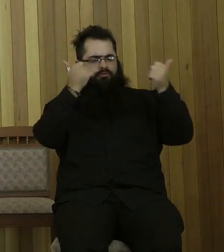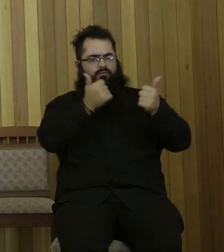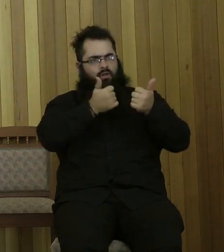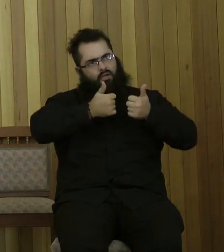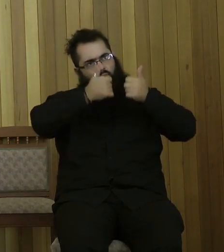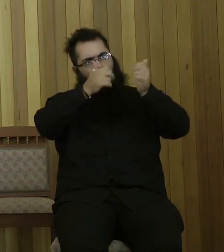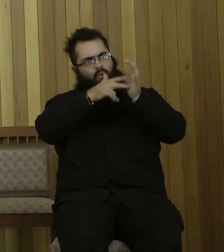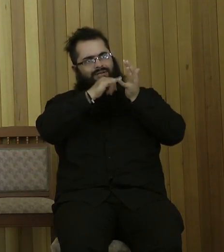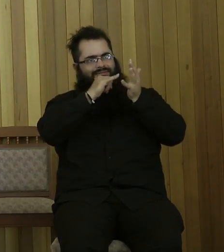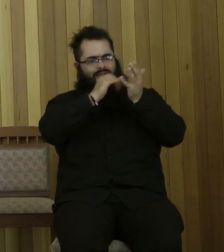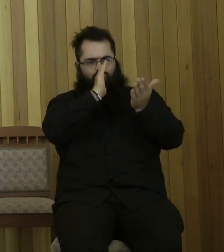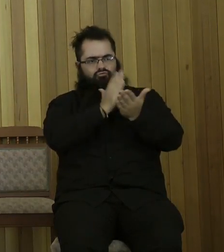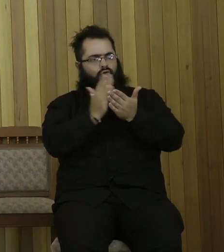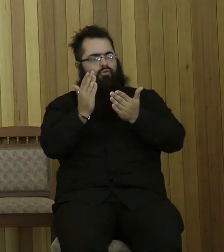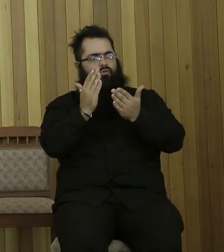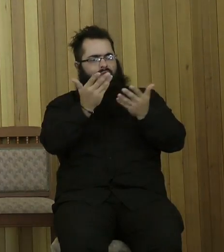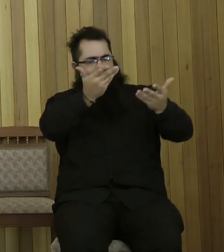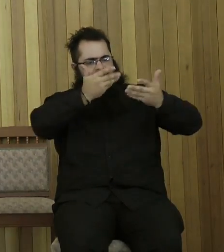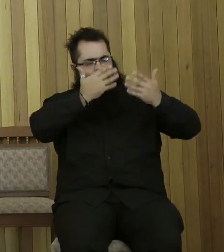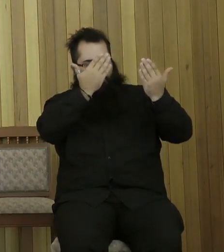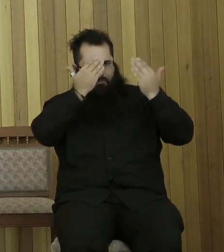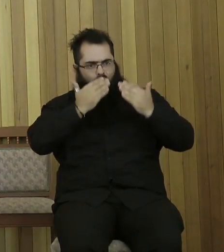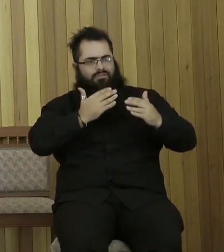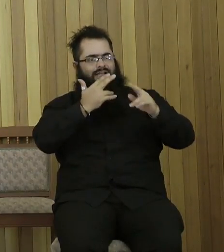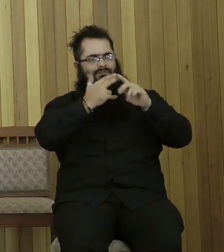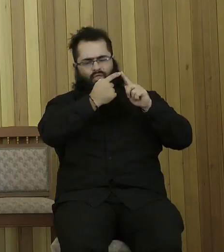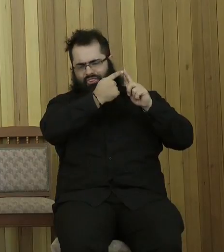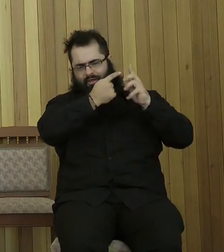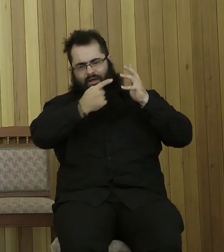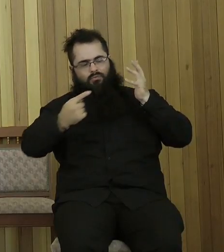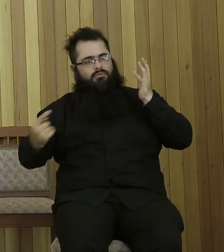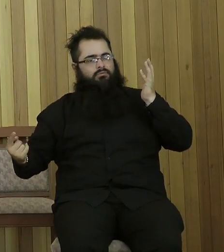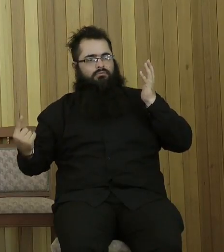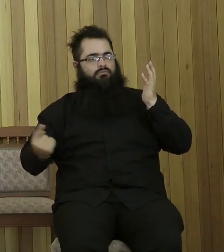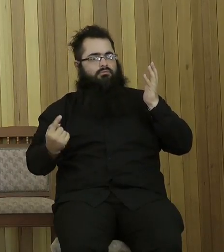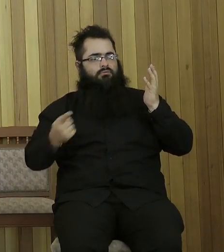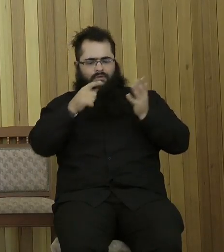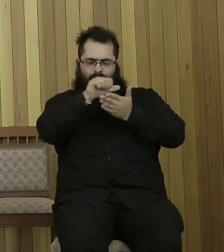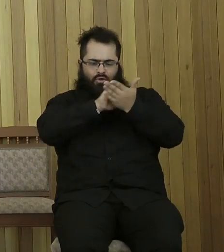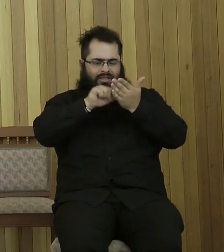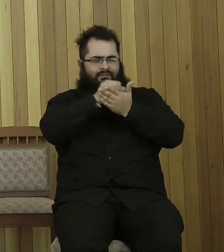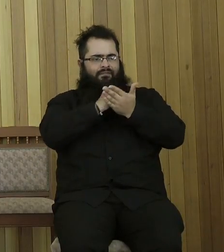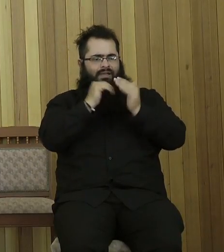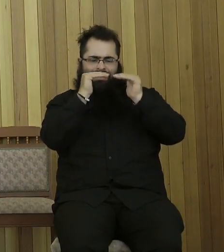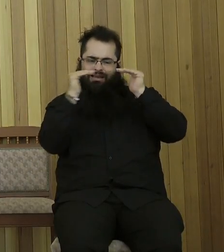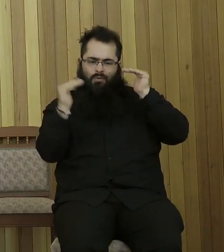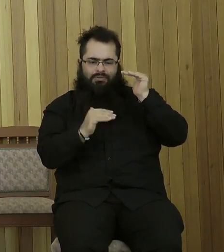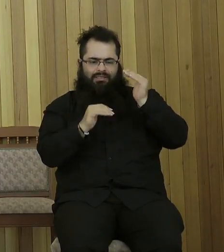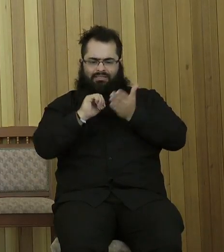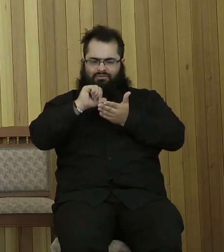to thousands, for thousands, forgiving iniquity and transgression and sin, by no means clearing the